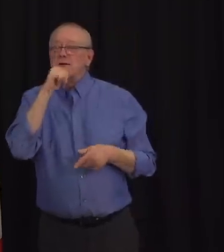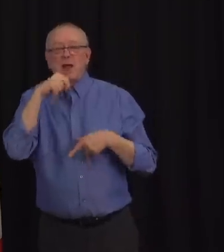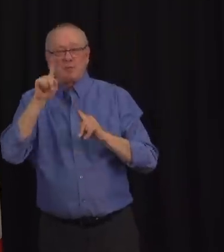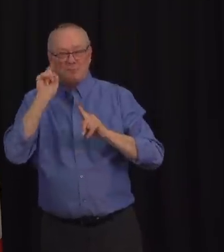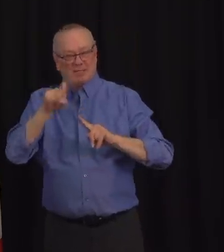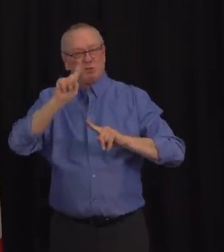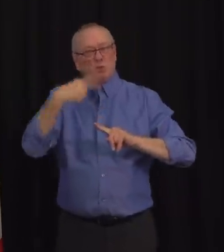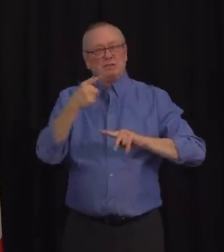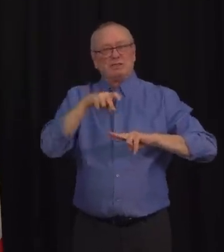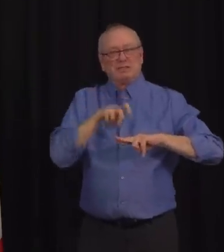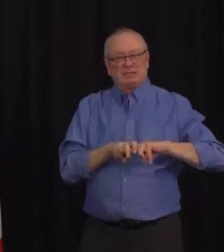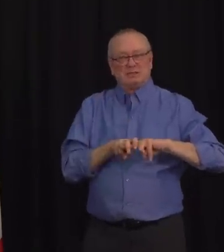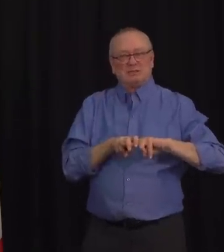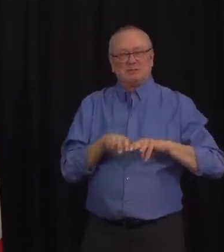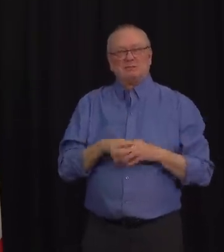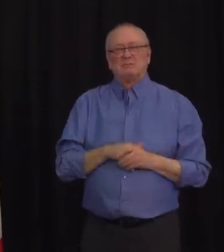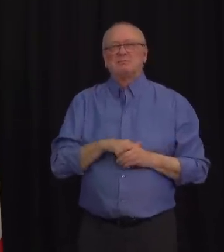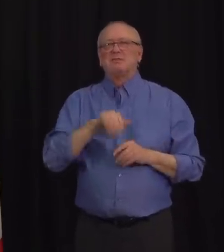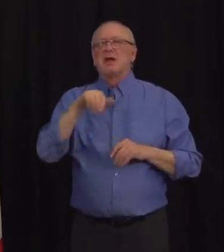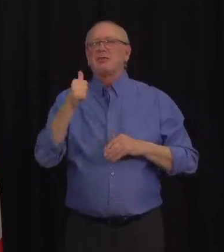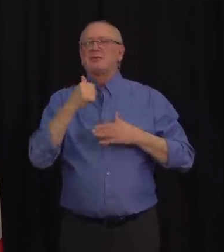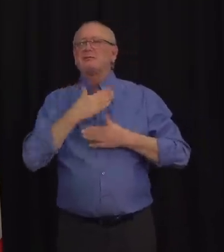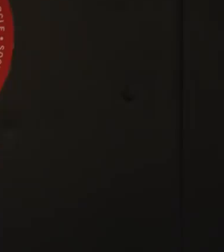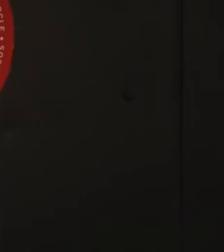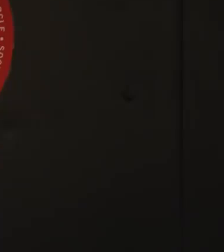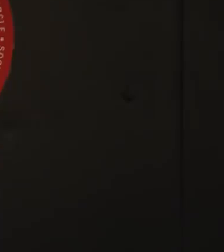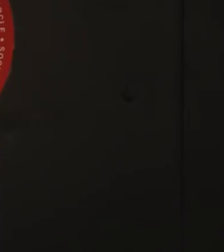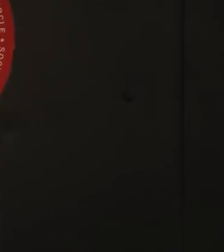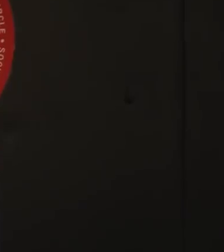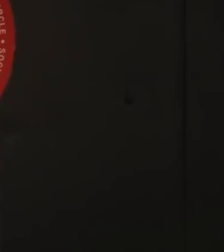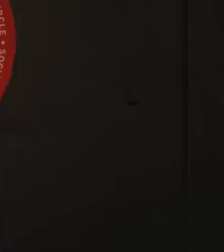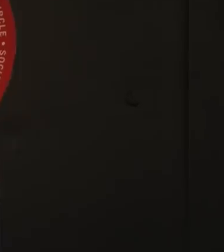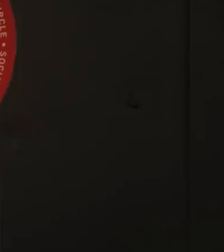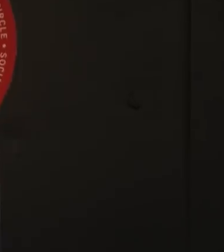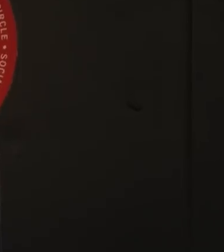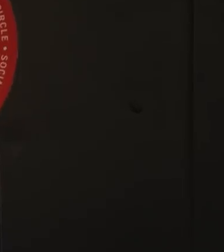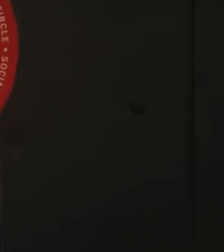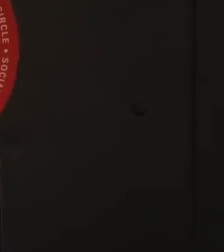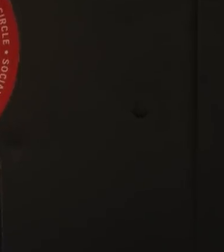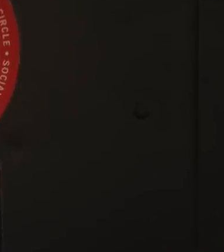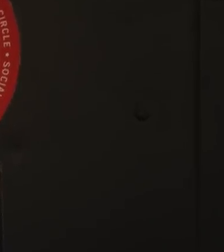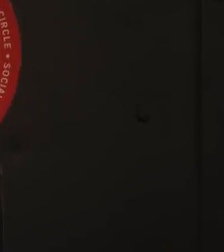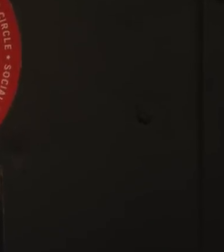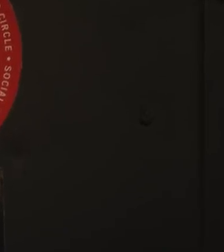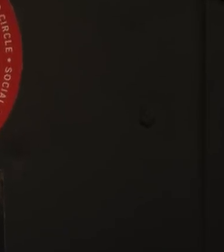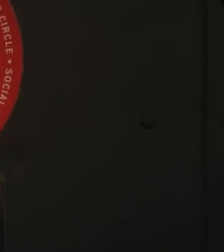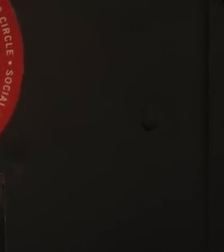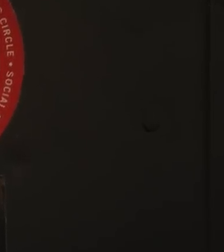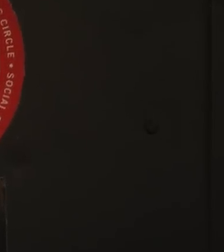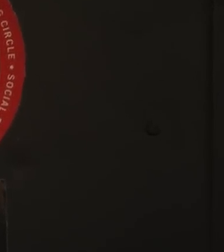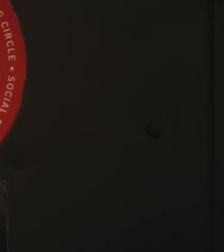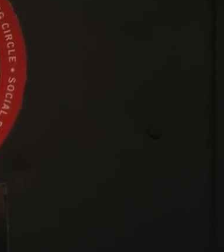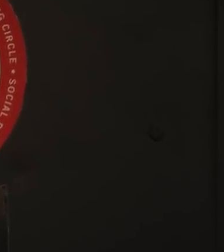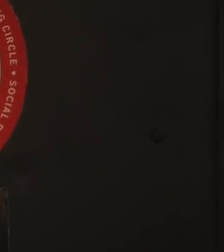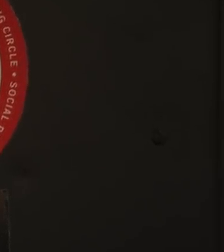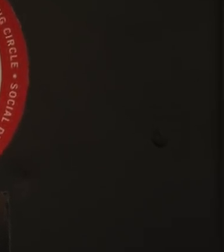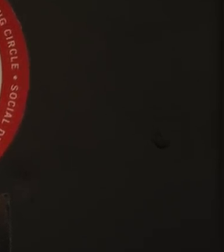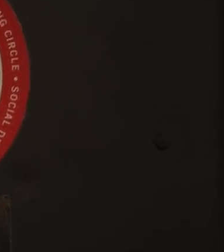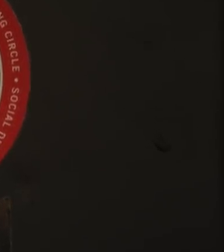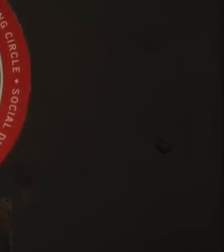entertainment including billiards, games, or darts. We're also extending the previously announced